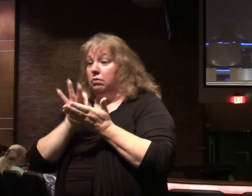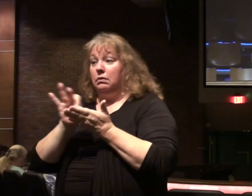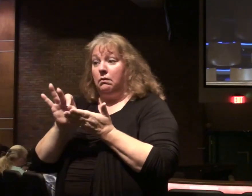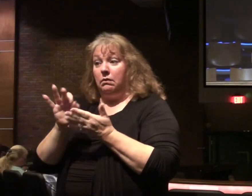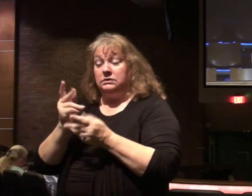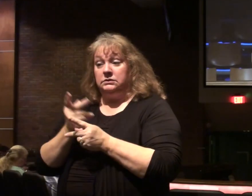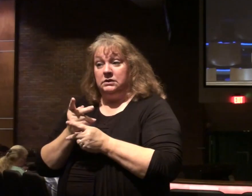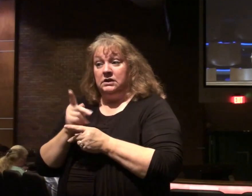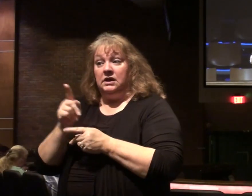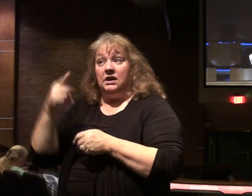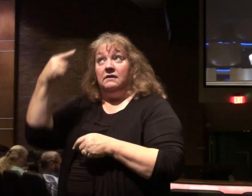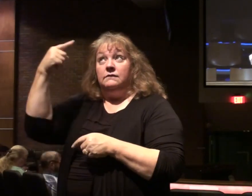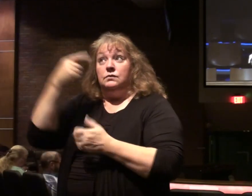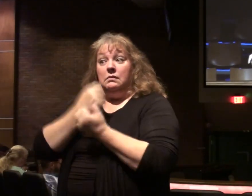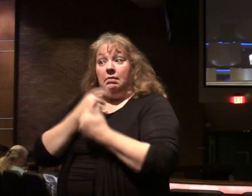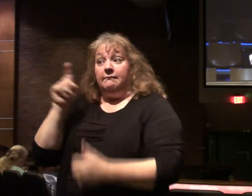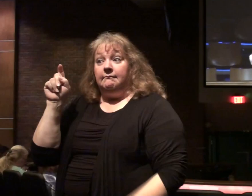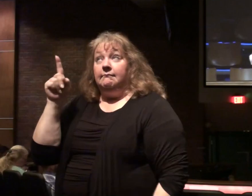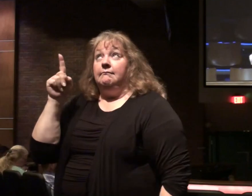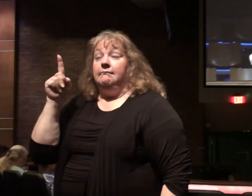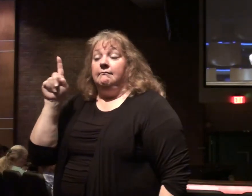Christ your first love?